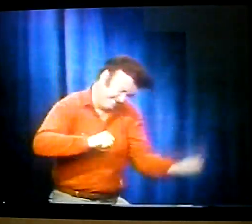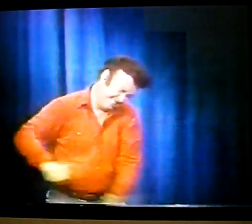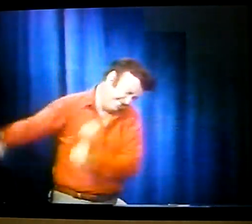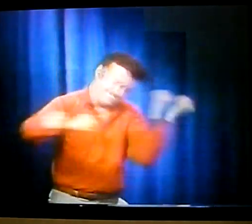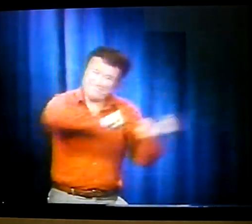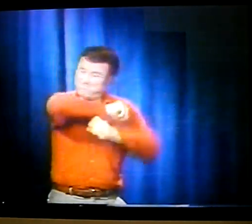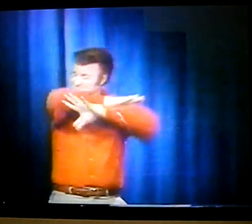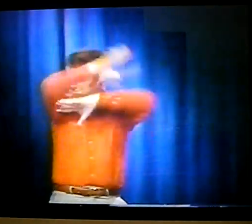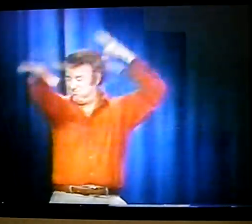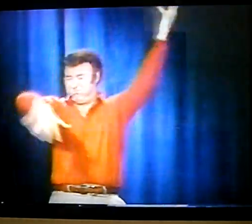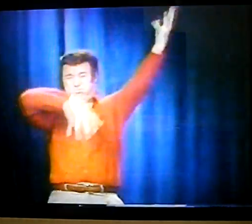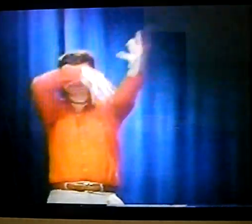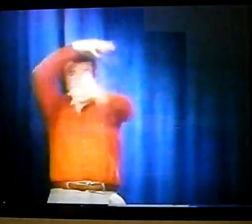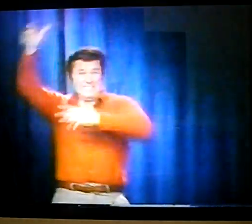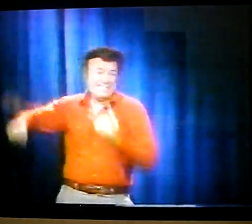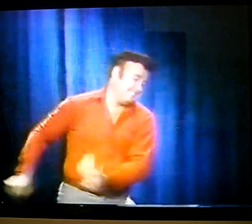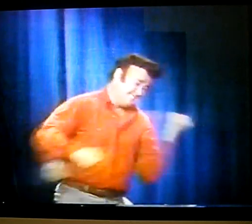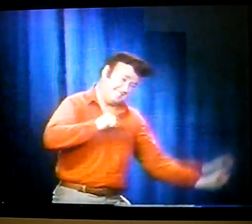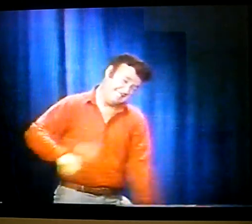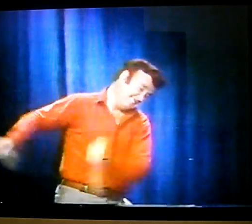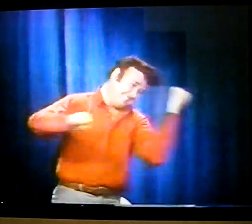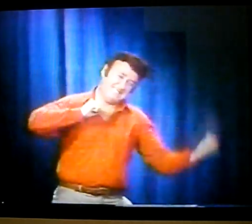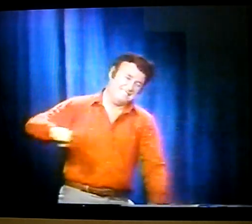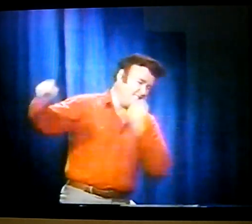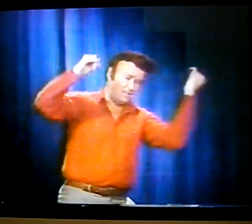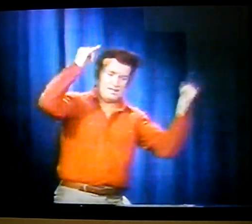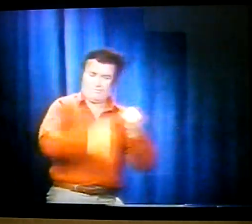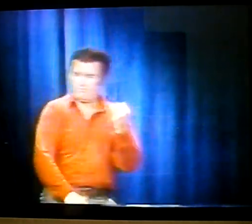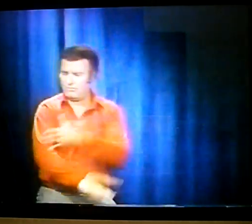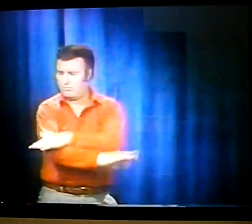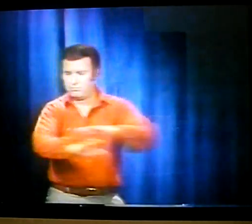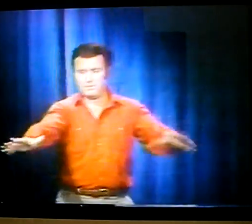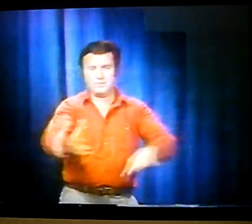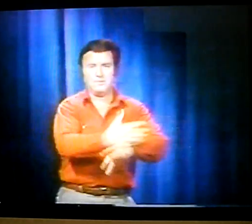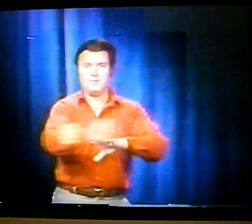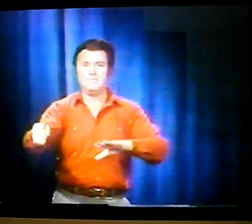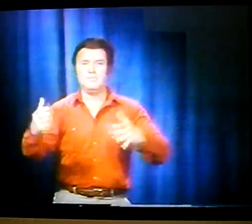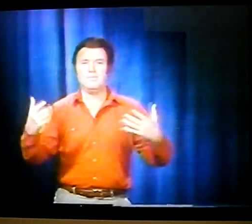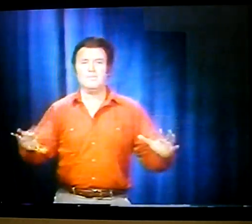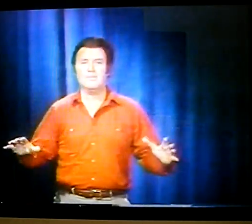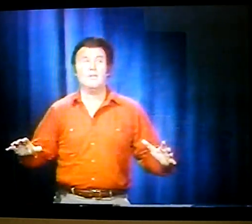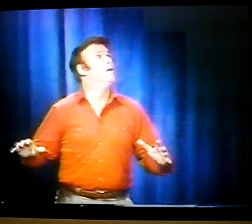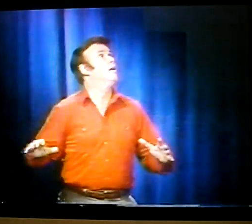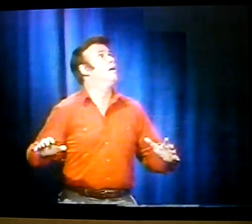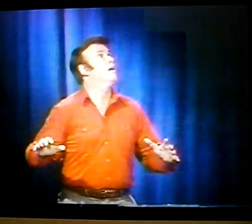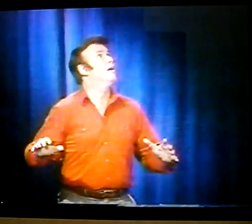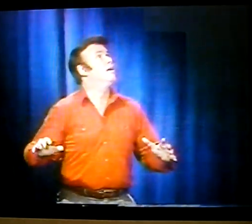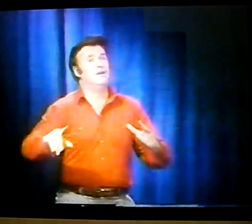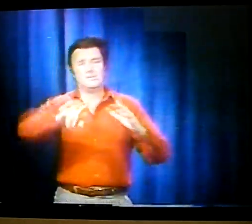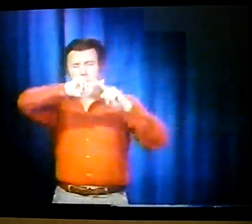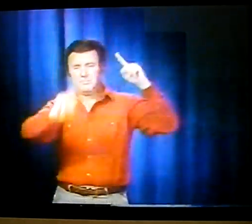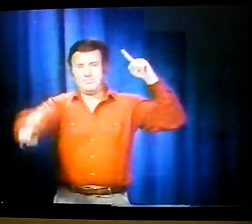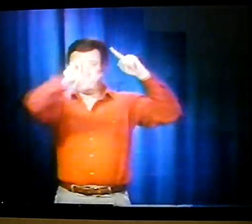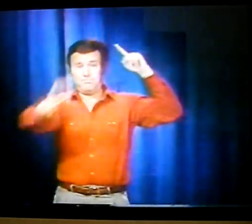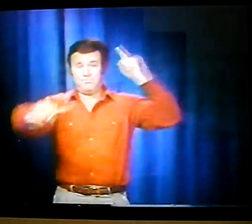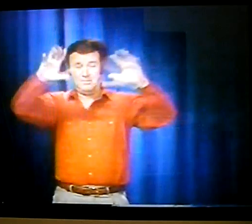hay went above his head. I just kept going. It was going everywhere. Shoveling and shoveling. Finally, it was done. I looked up at him.